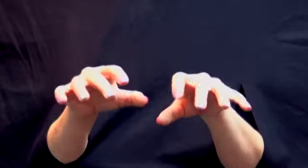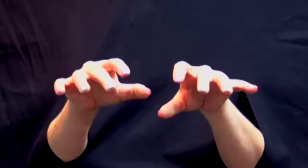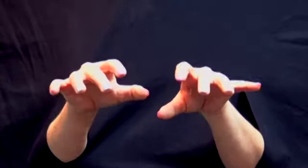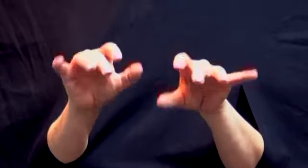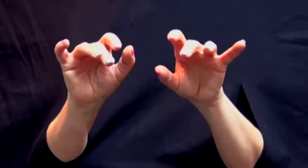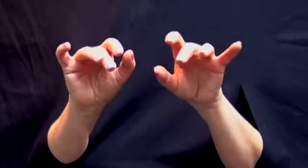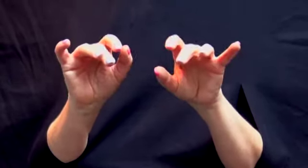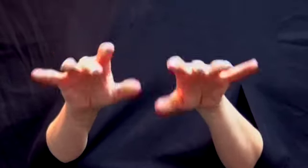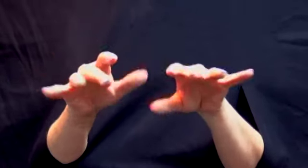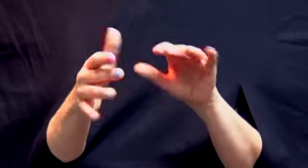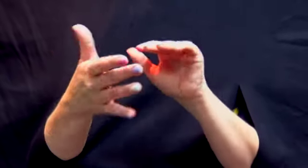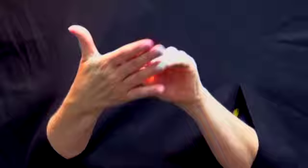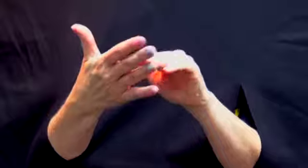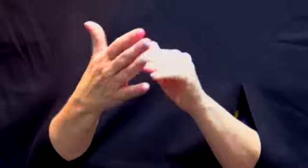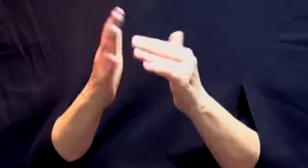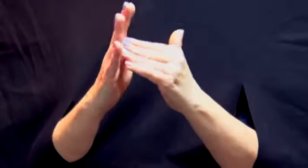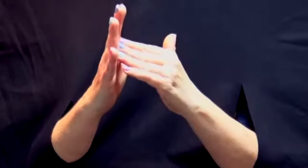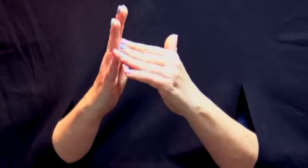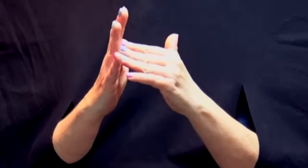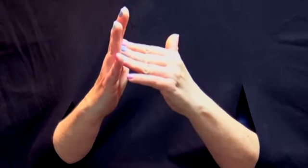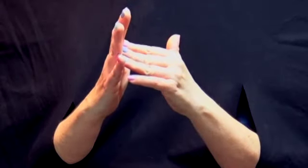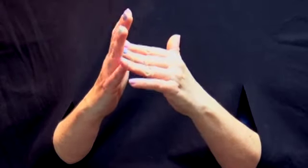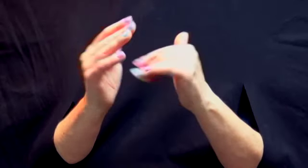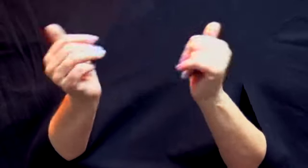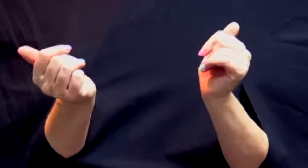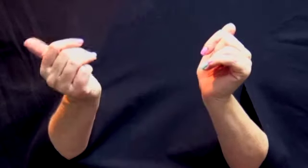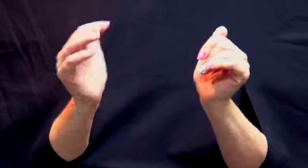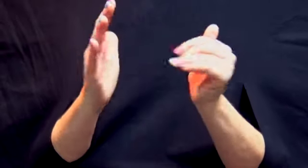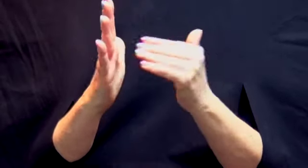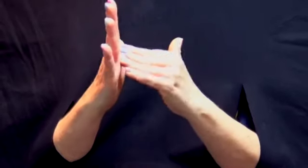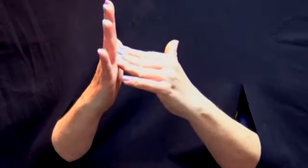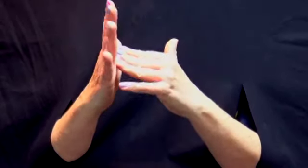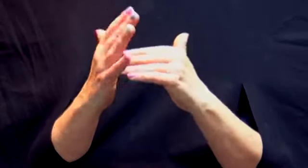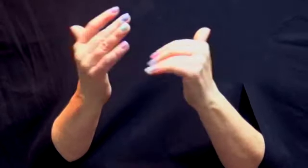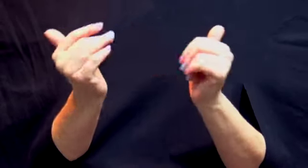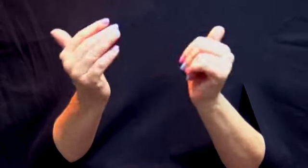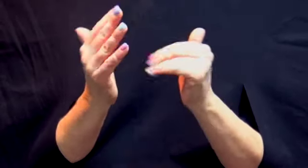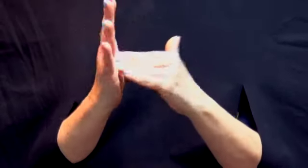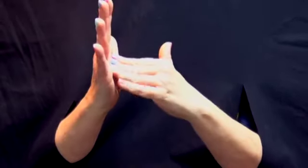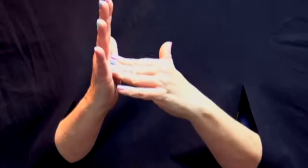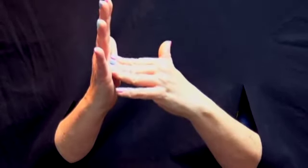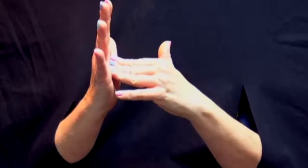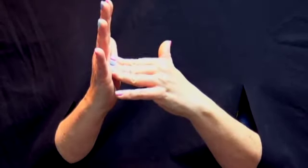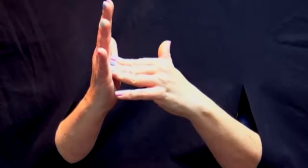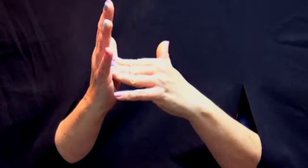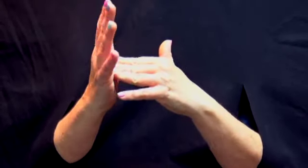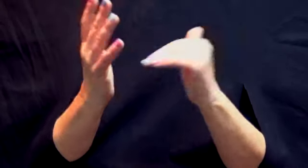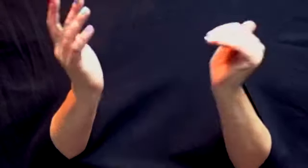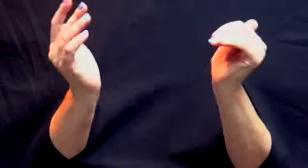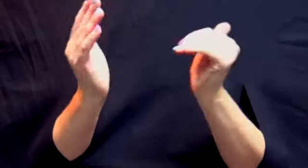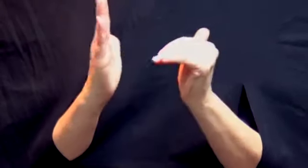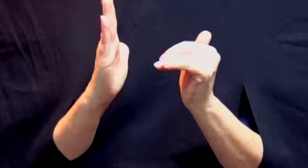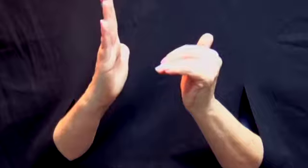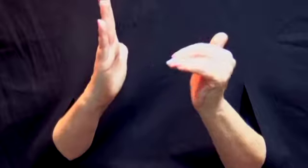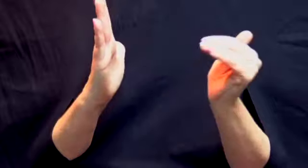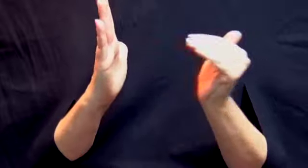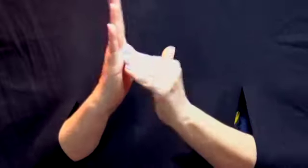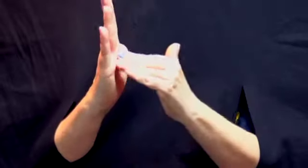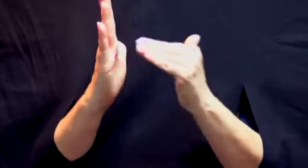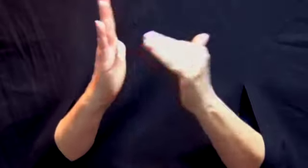not that the movement stops where I make contact. I explain like breaking a board in karate. If you only think of this as the